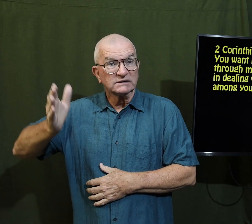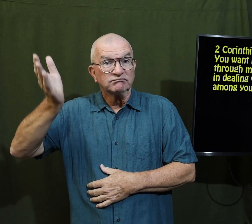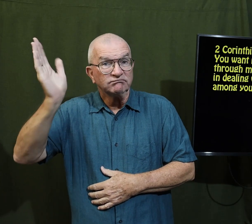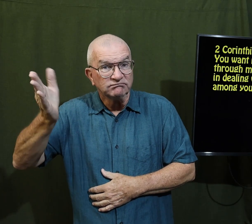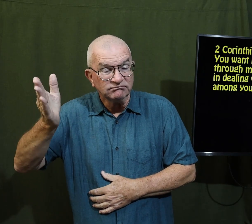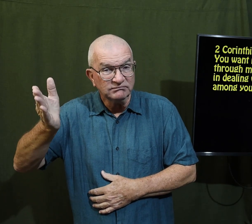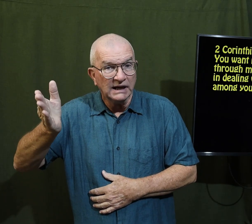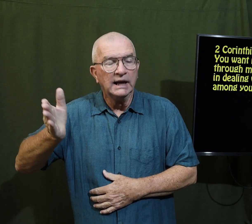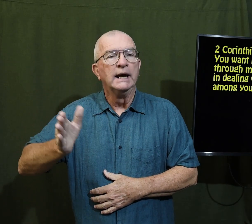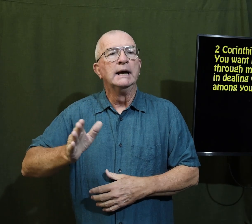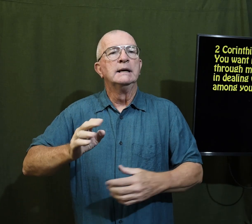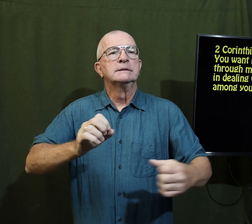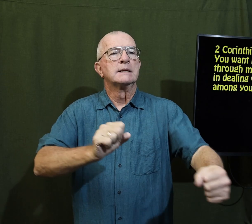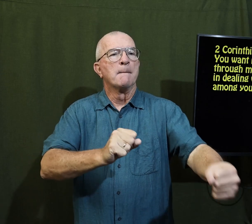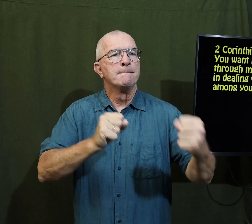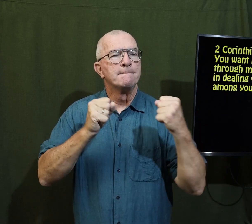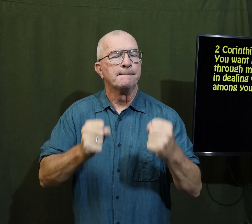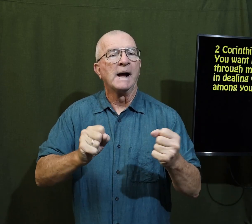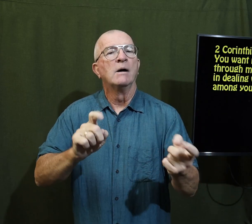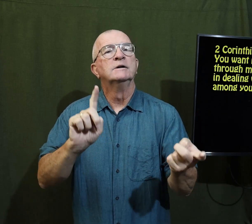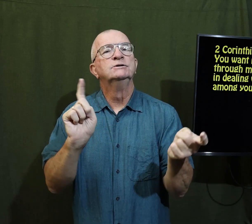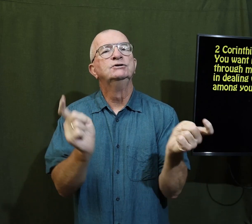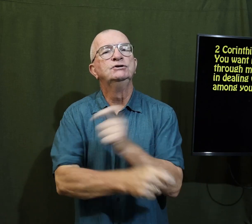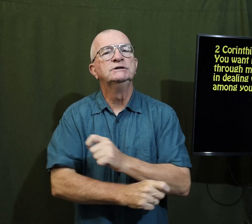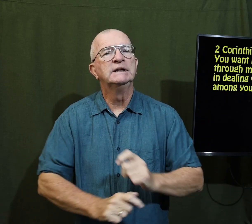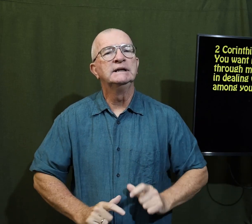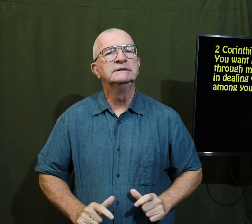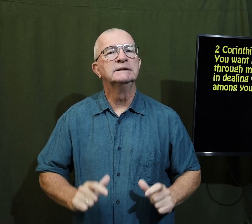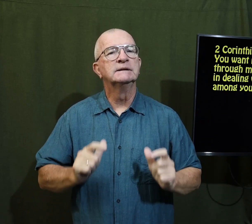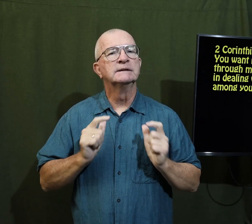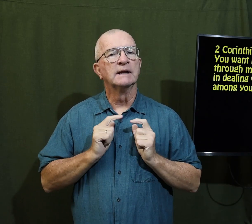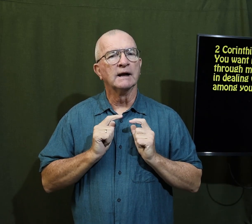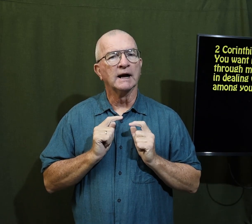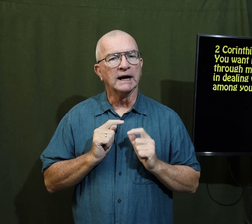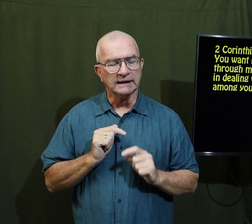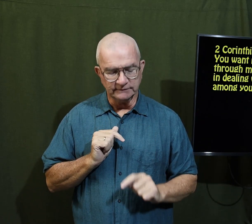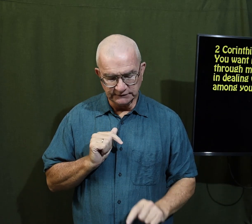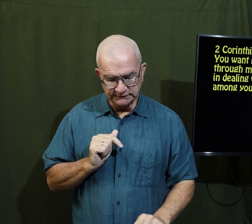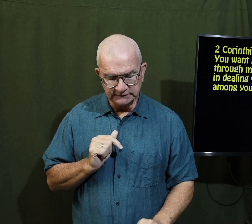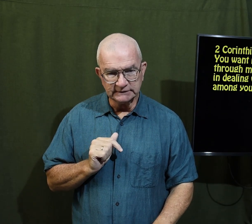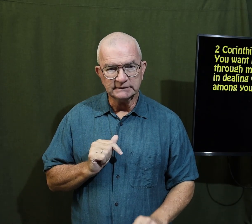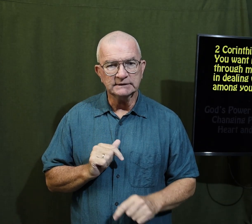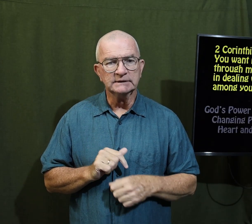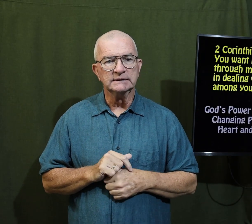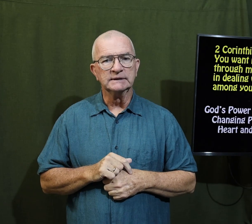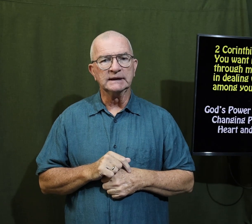the proof of Paul's message is the power to change lives